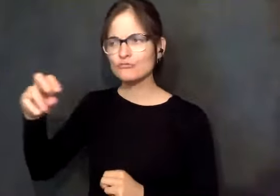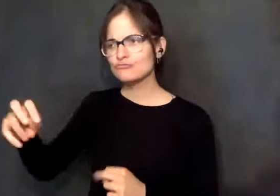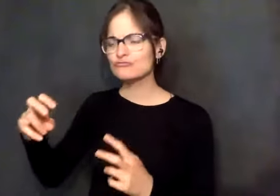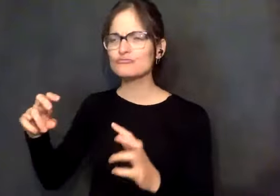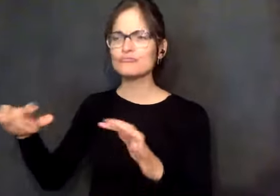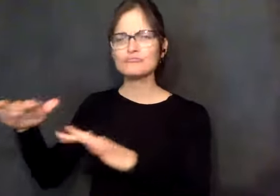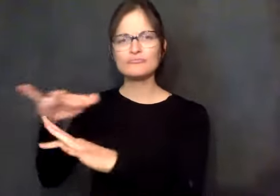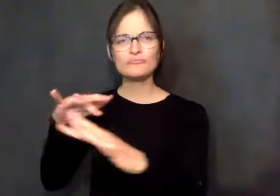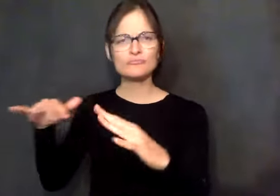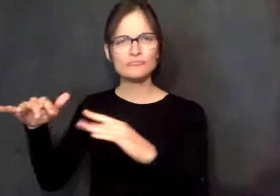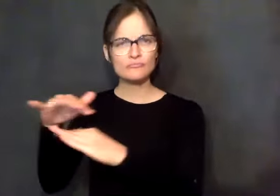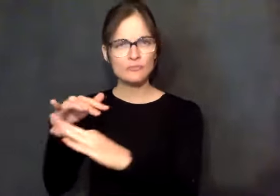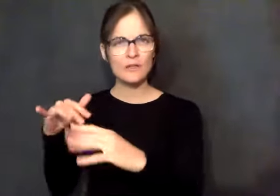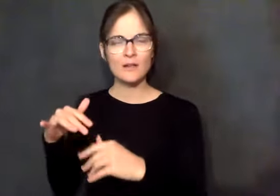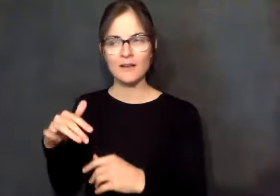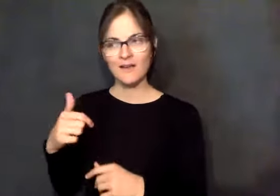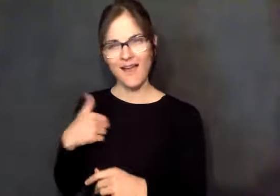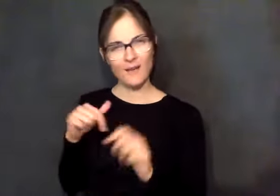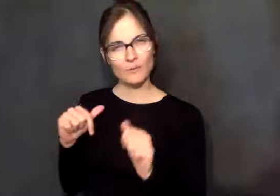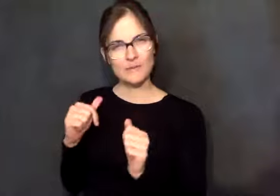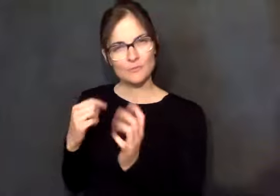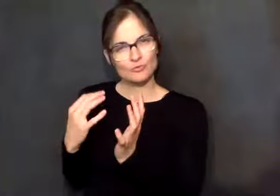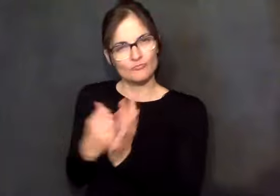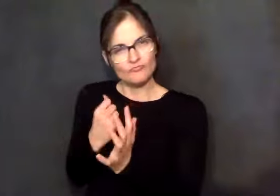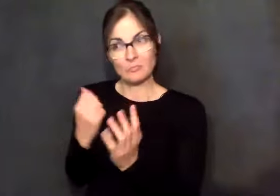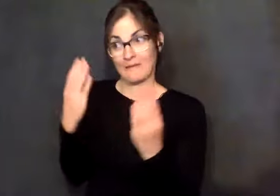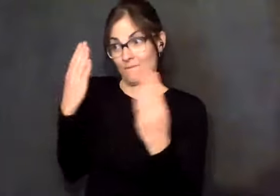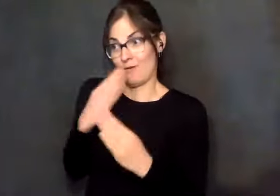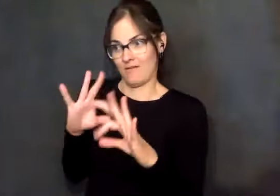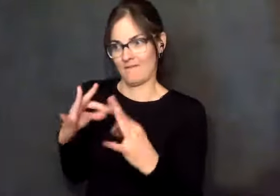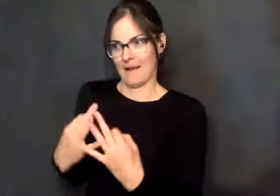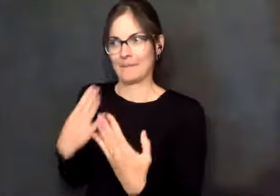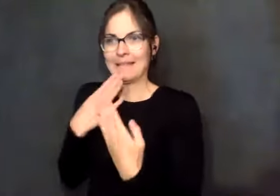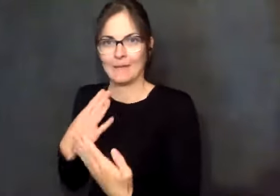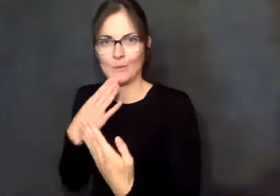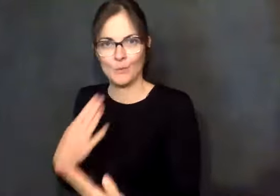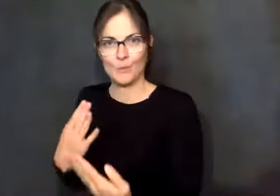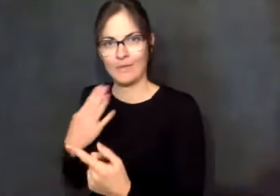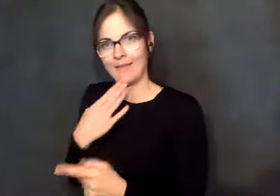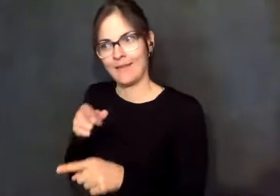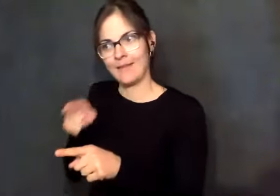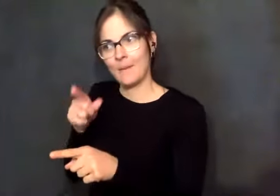time, we've been together many years. And Rick comes to see us every New Year's Eve,